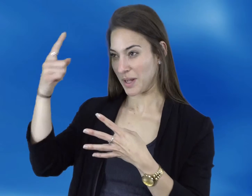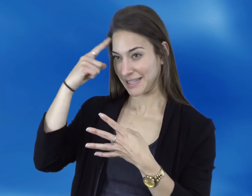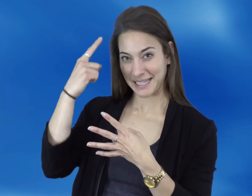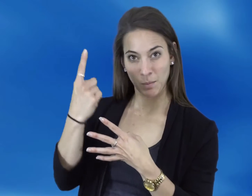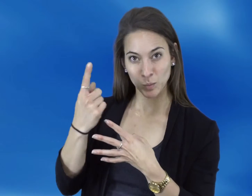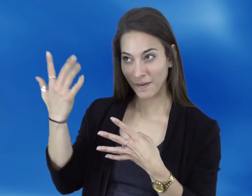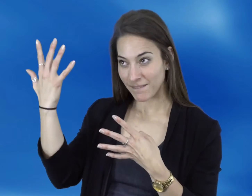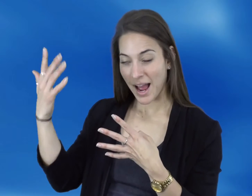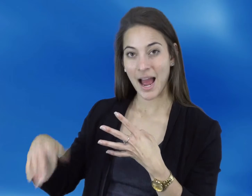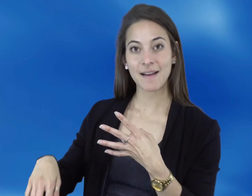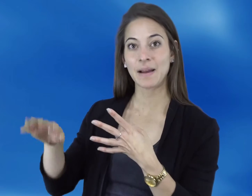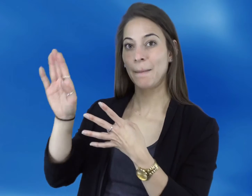to rate each sample that they just viewed.